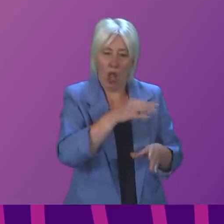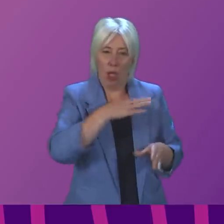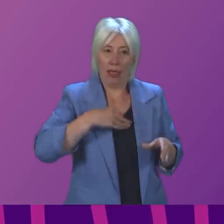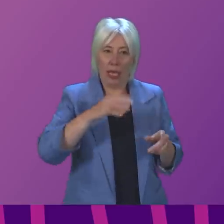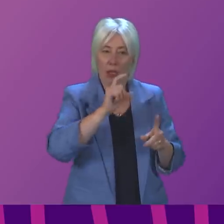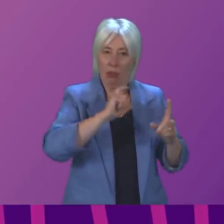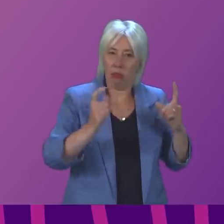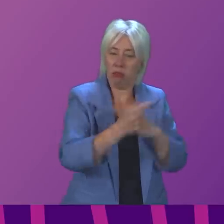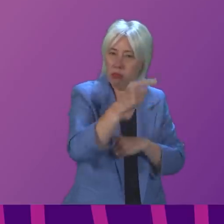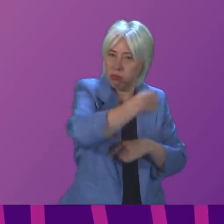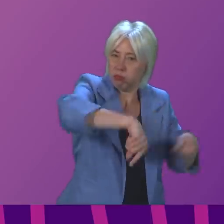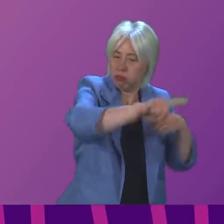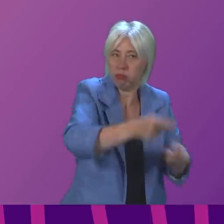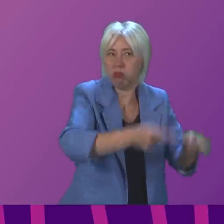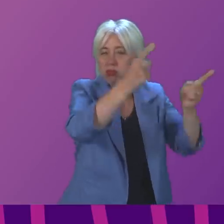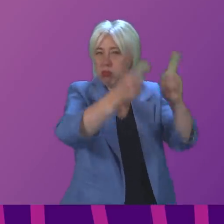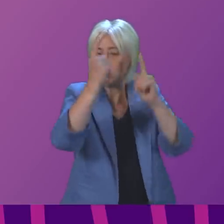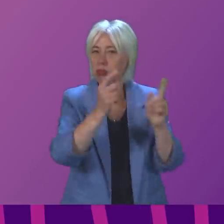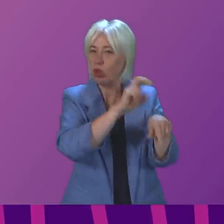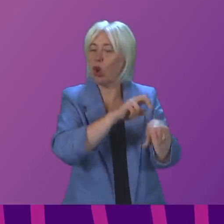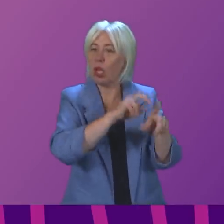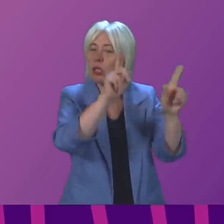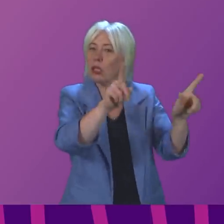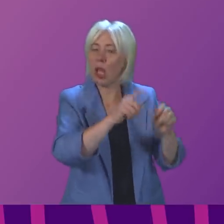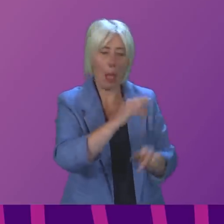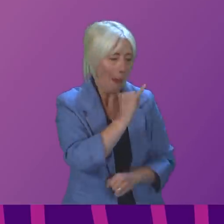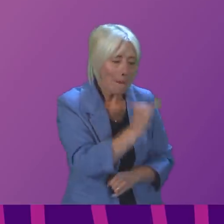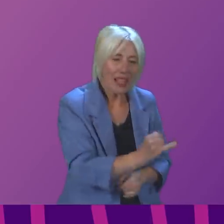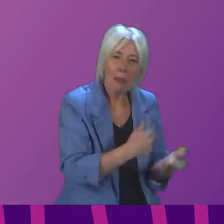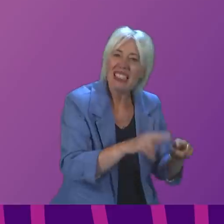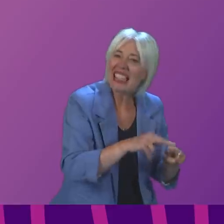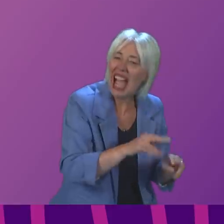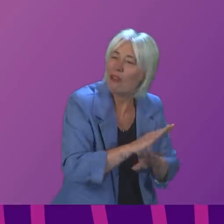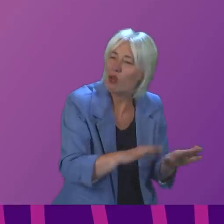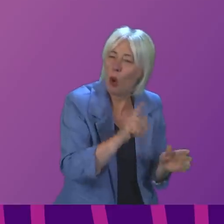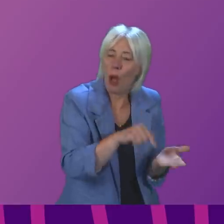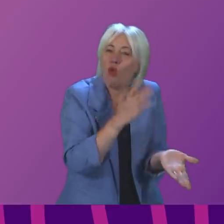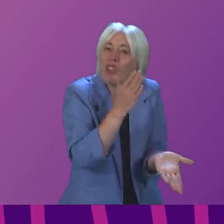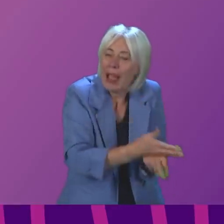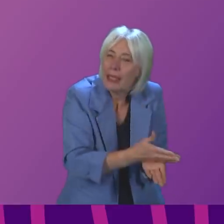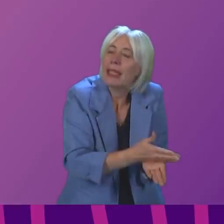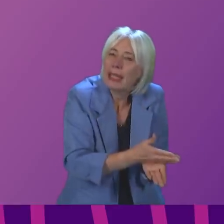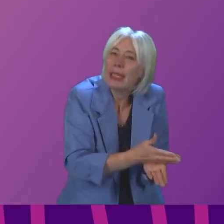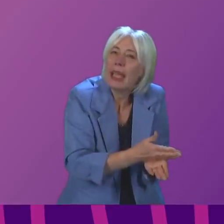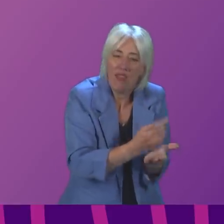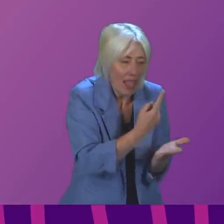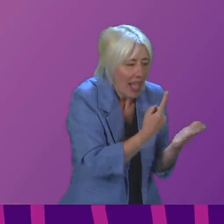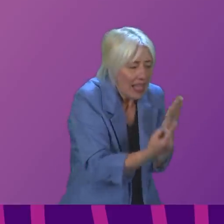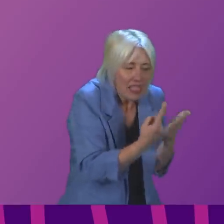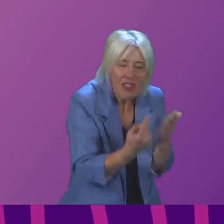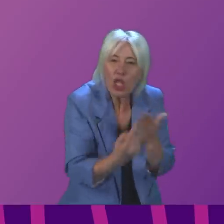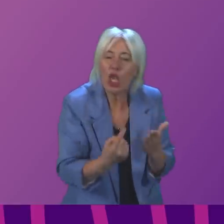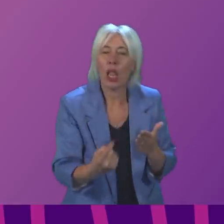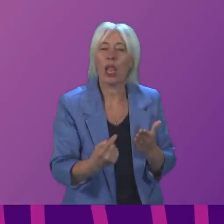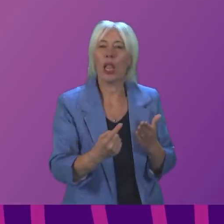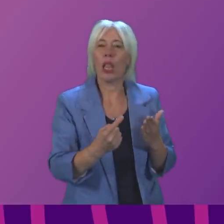And the point is this, and this is not blaming staff, this is recognising a reality. When patients, individual patients or their families